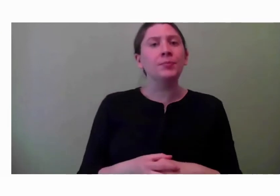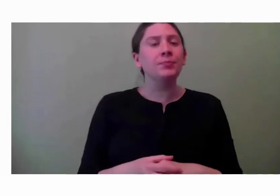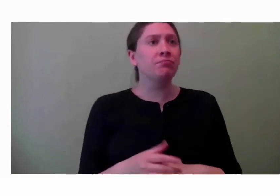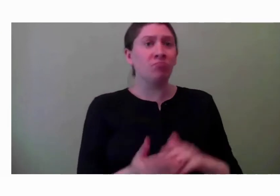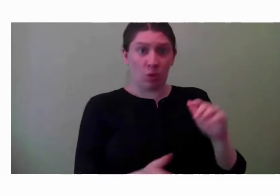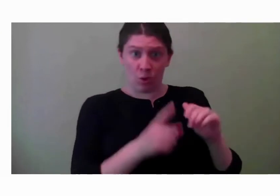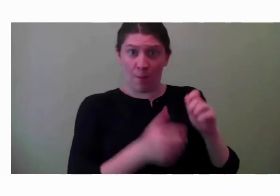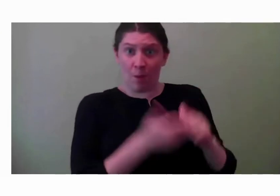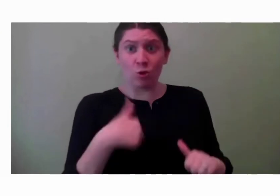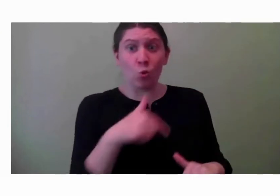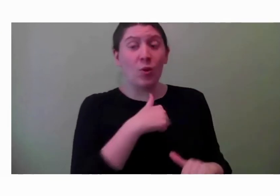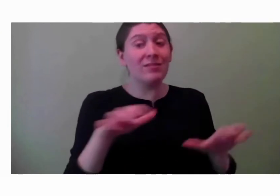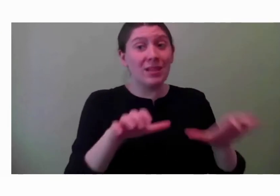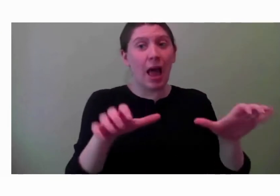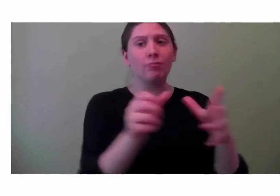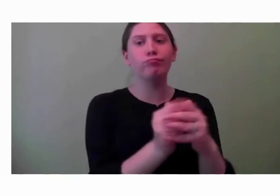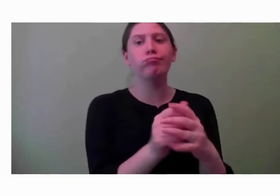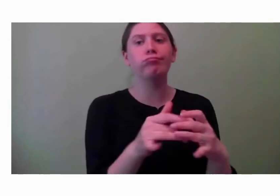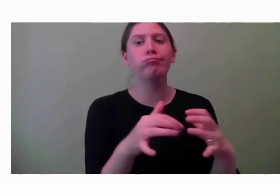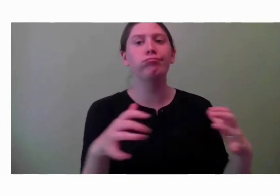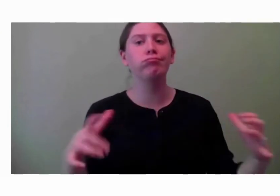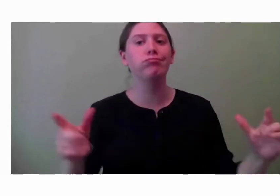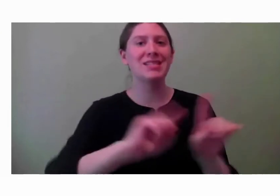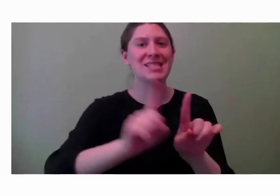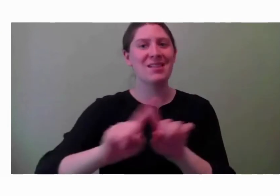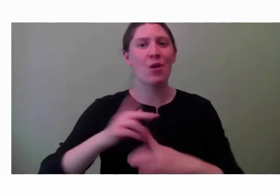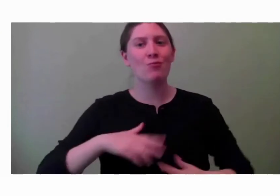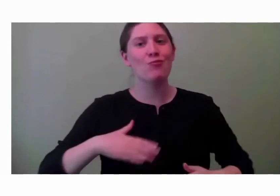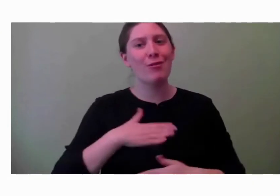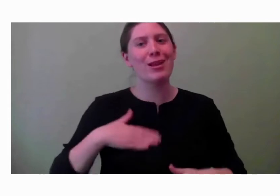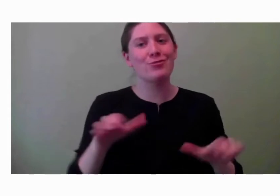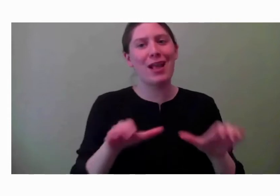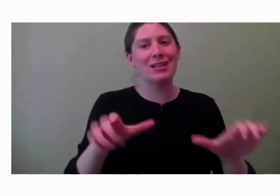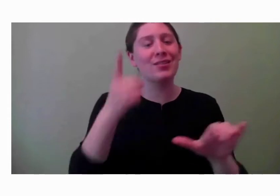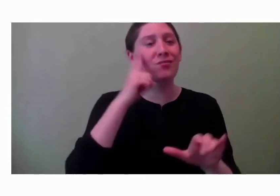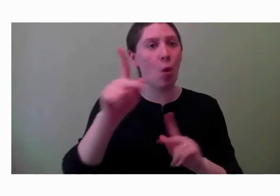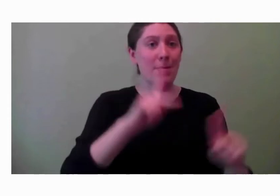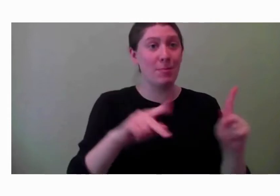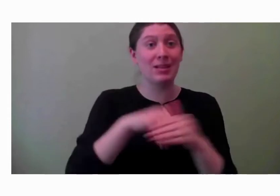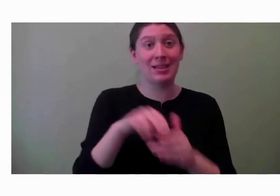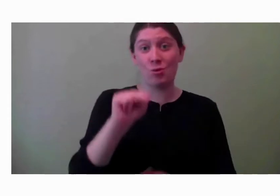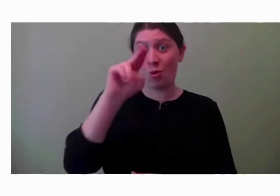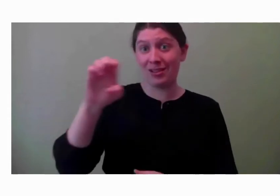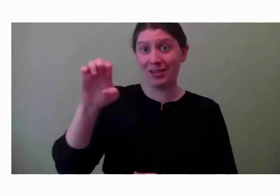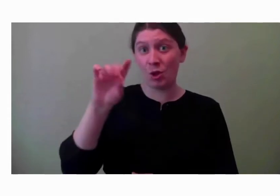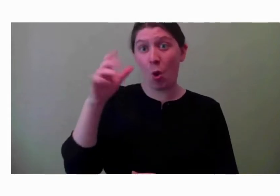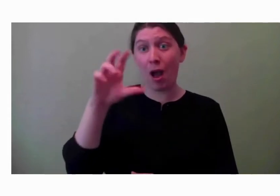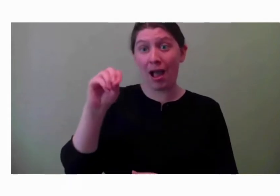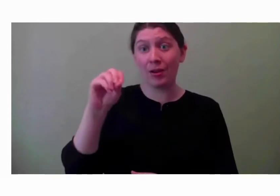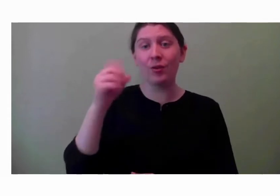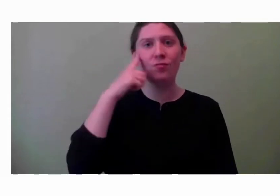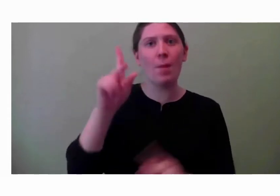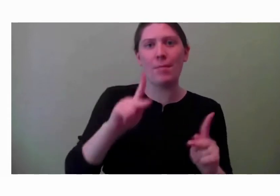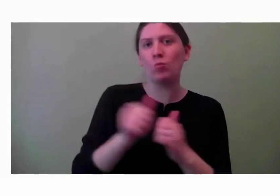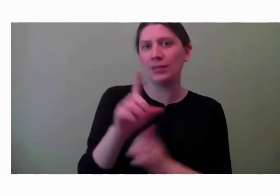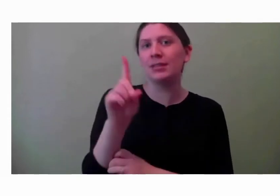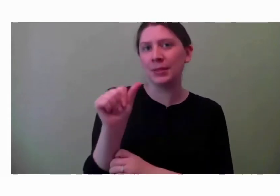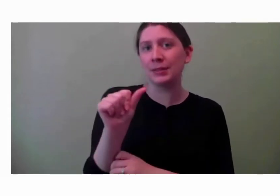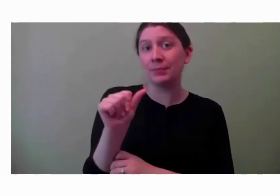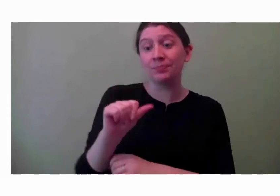recreation opportunities in Northeast Ohio for people with disabilities. I know when I started Rec to Connect in 2009, and even thinking back to